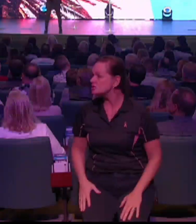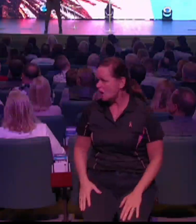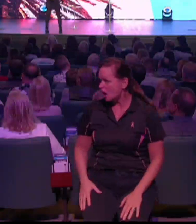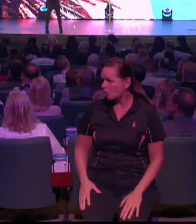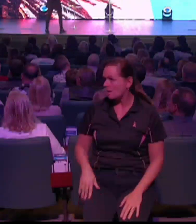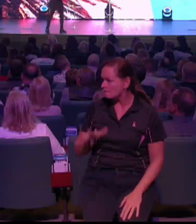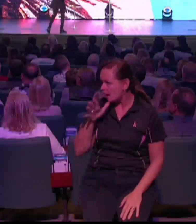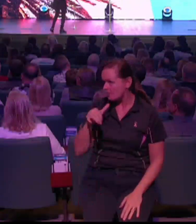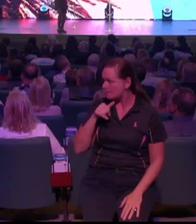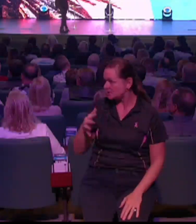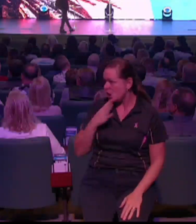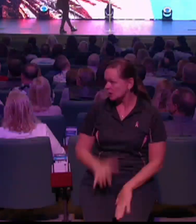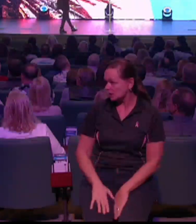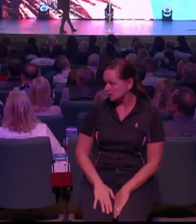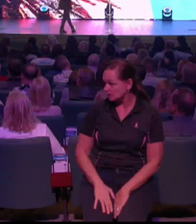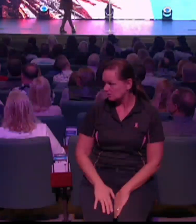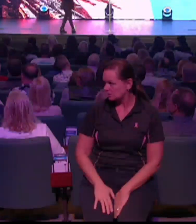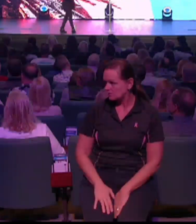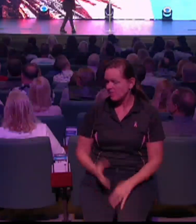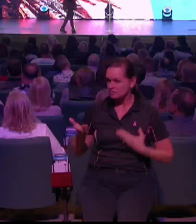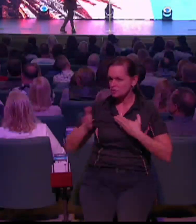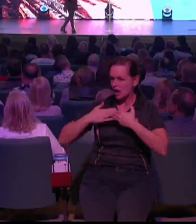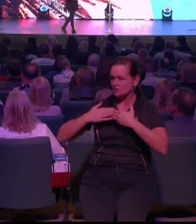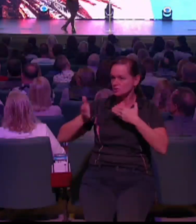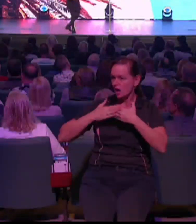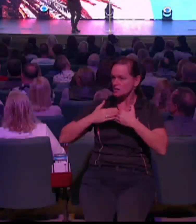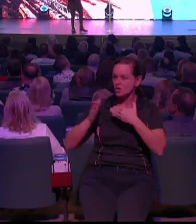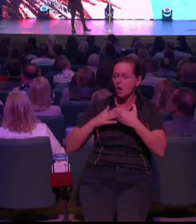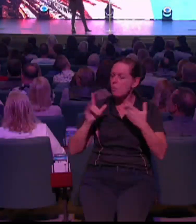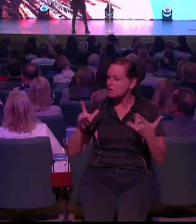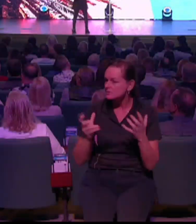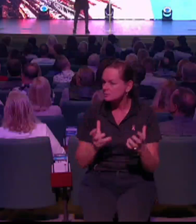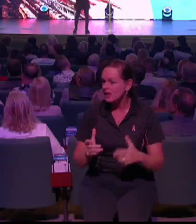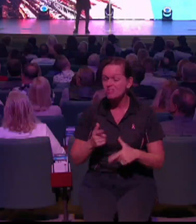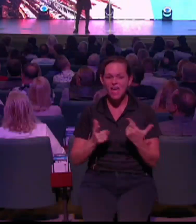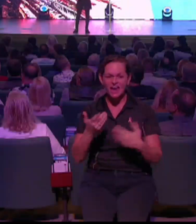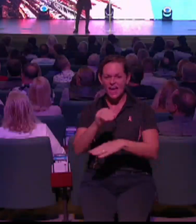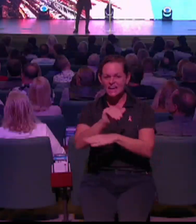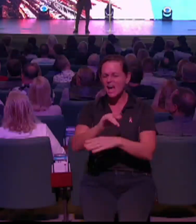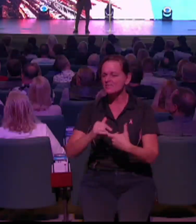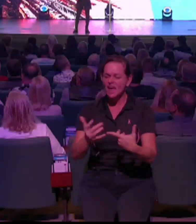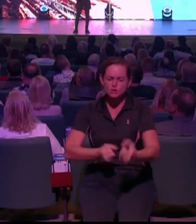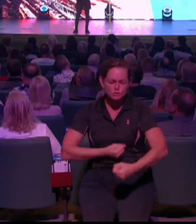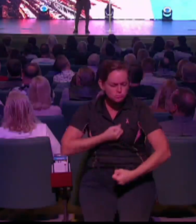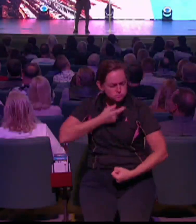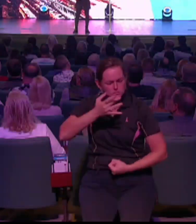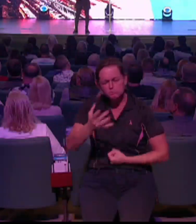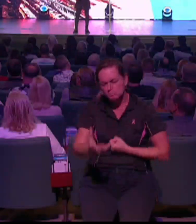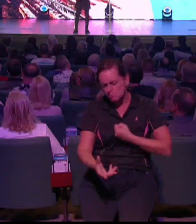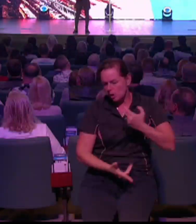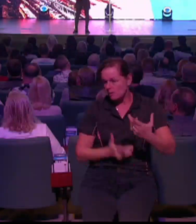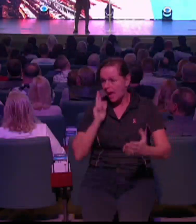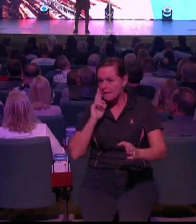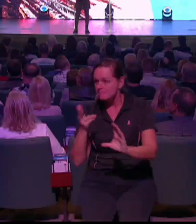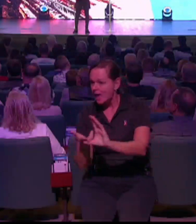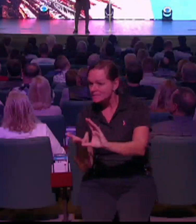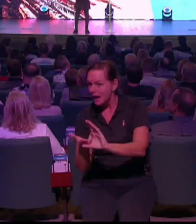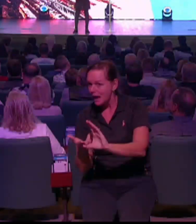Mom. And then at bedtime, they had to unburden their soul. I'm like, really? I am exhausted